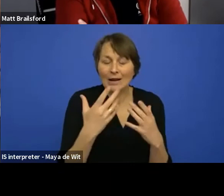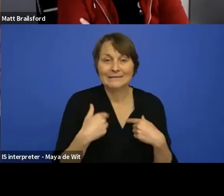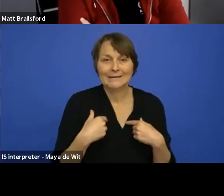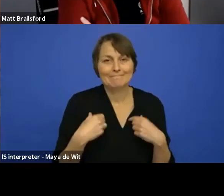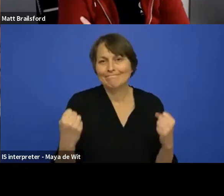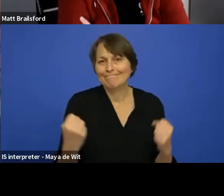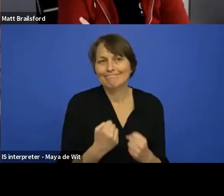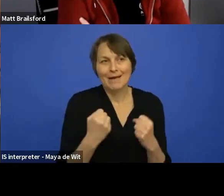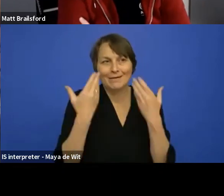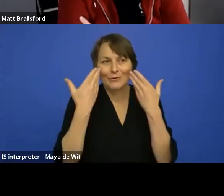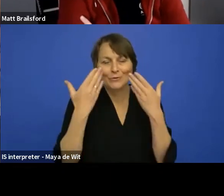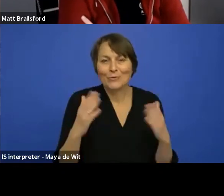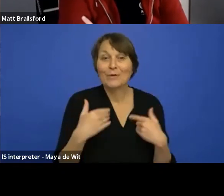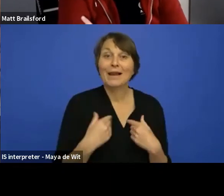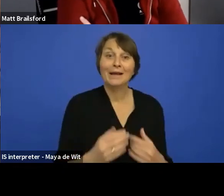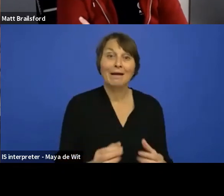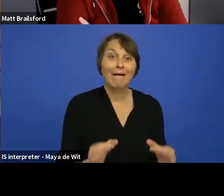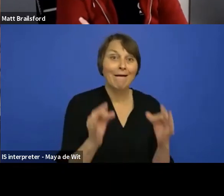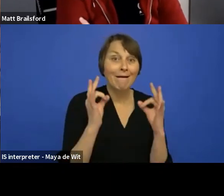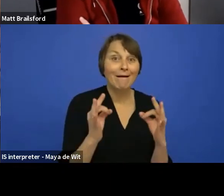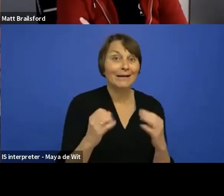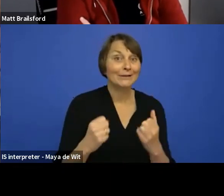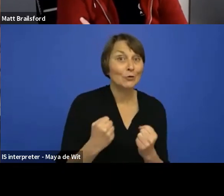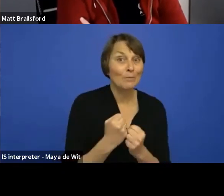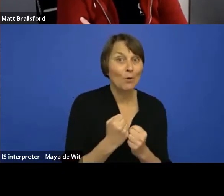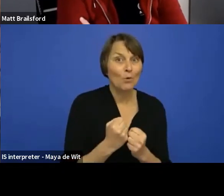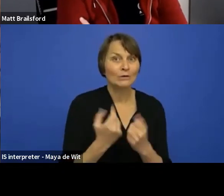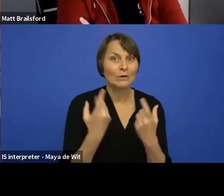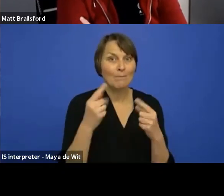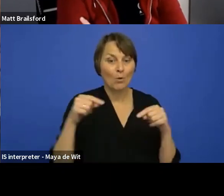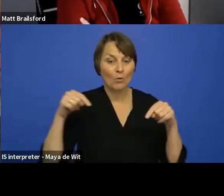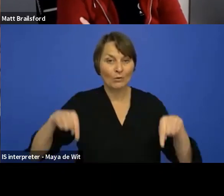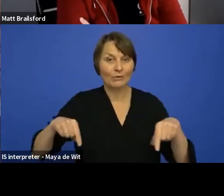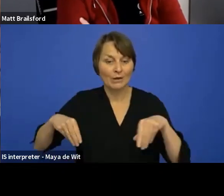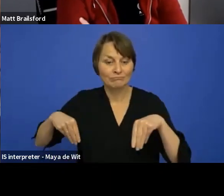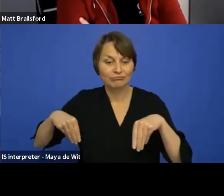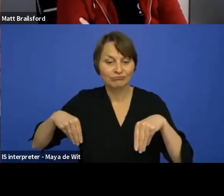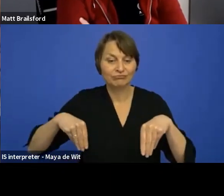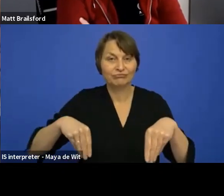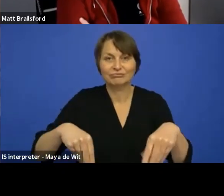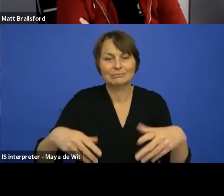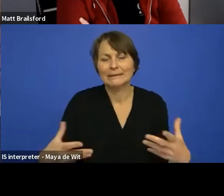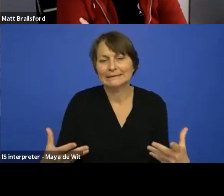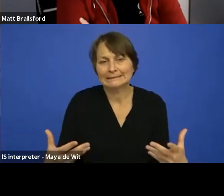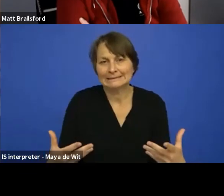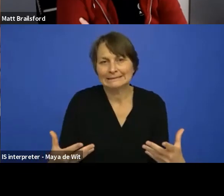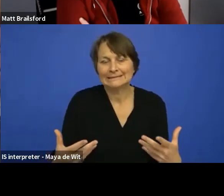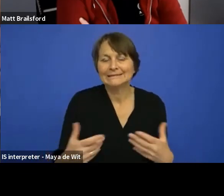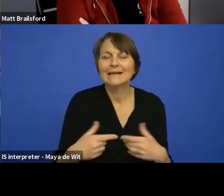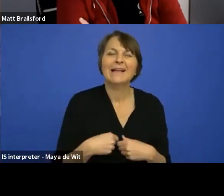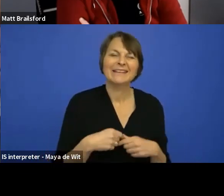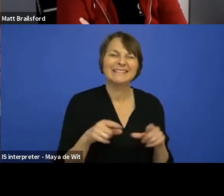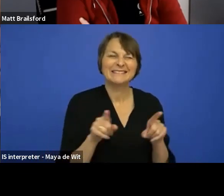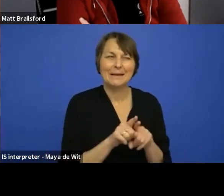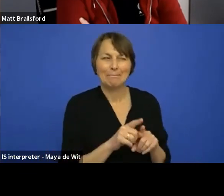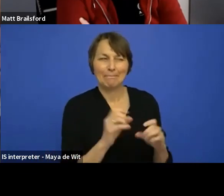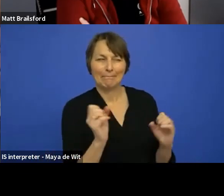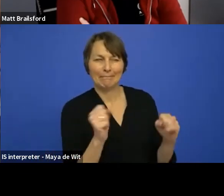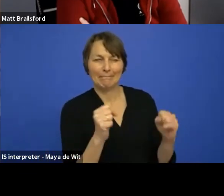super nice if we could support something like that. Uh, but I would probably go with Nils and say, we're probably not gonna, there's, it's probably